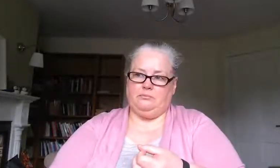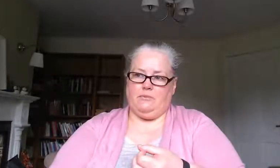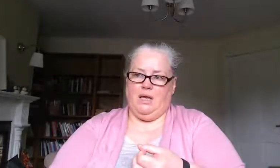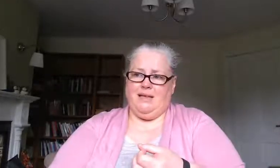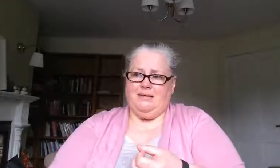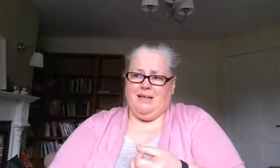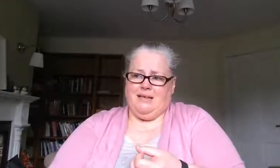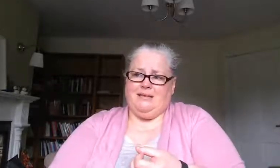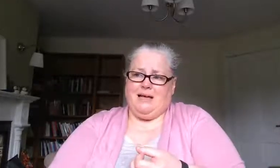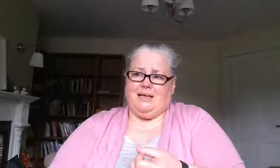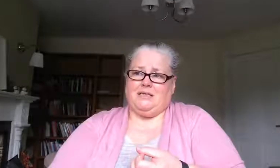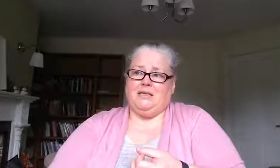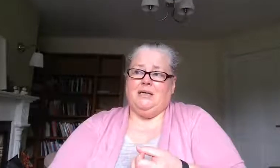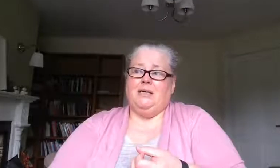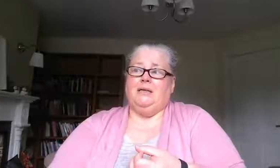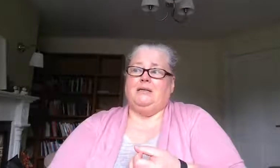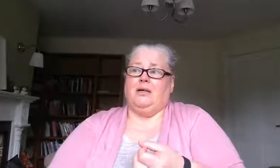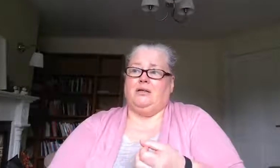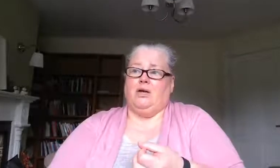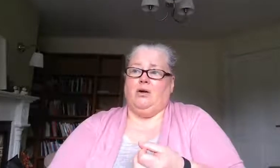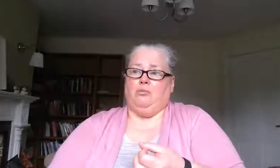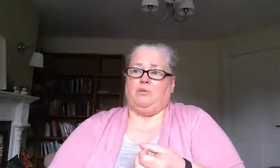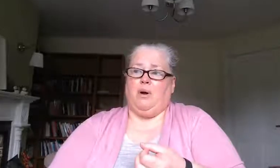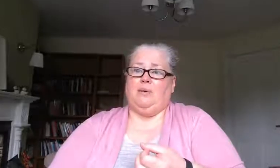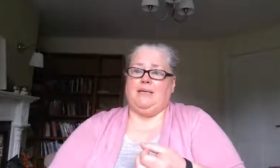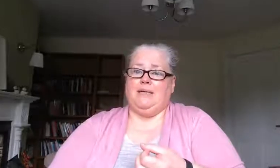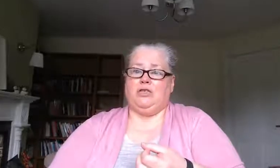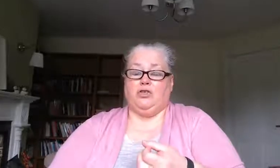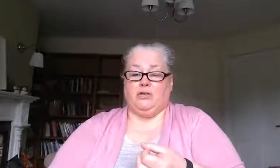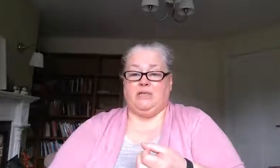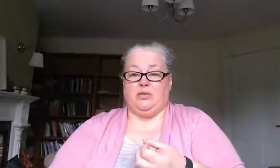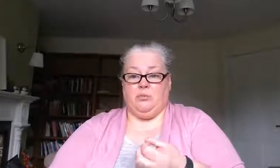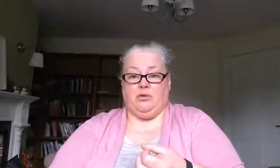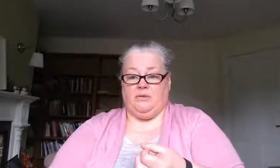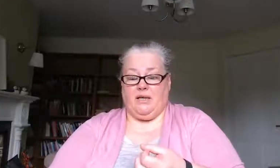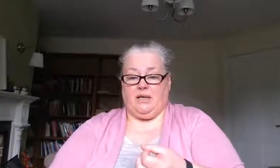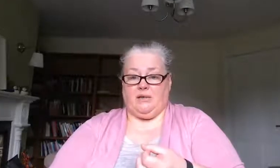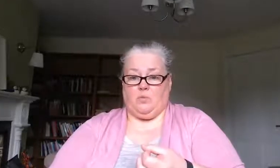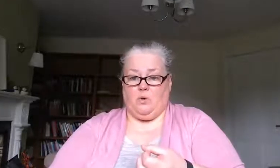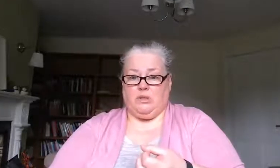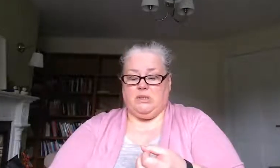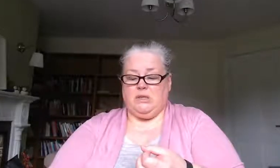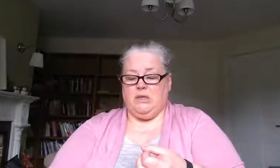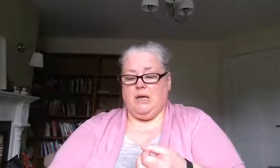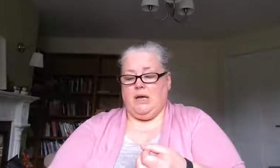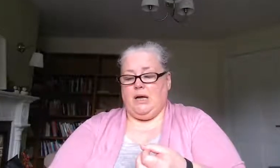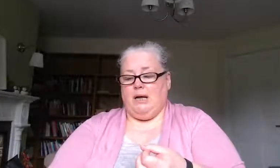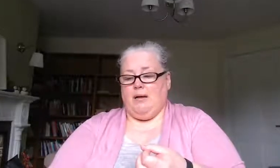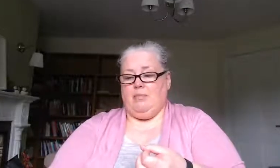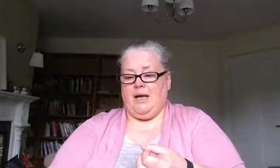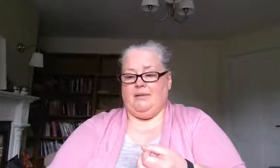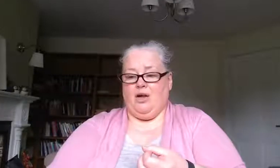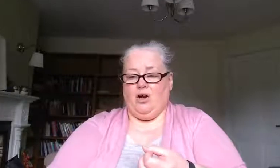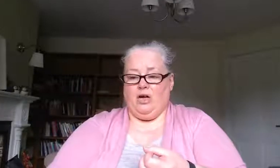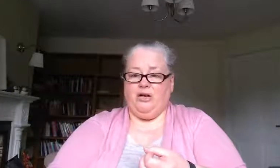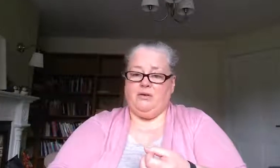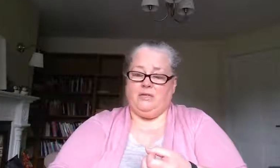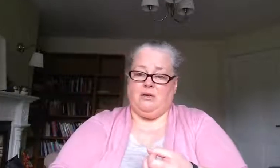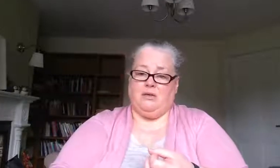in in that they're going to probably need to treat a number of things at once um and the earlier it starts